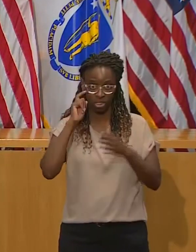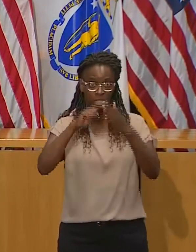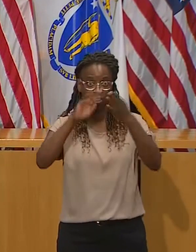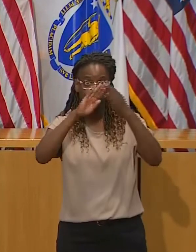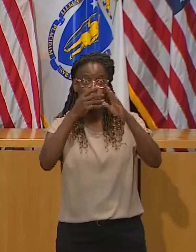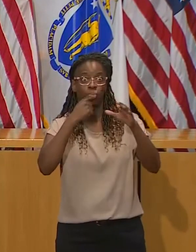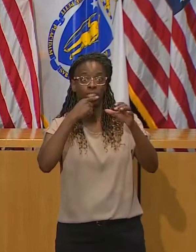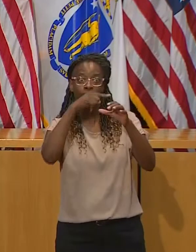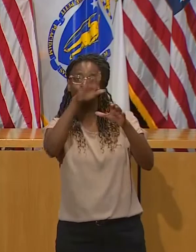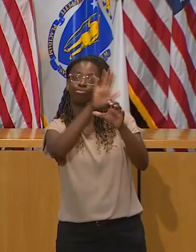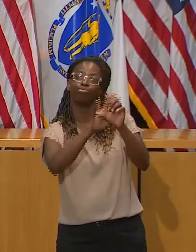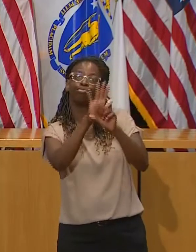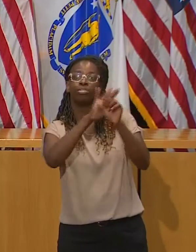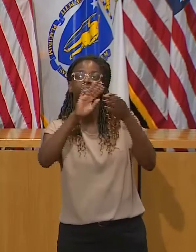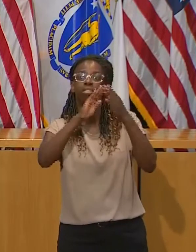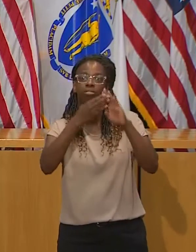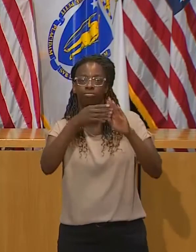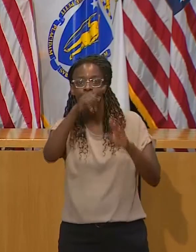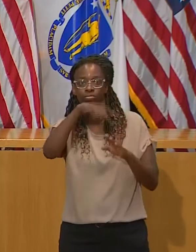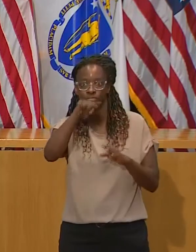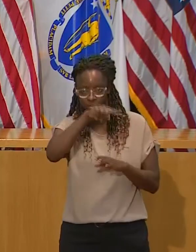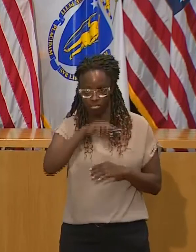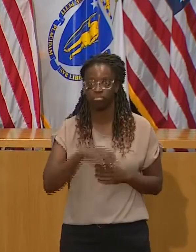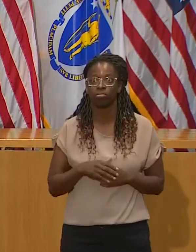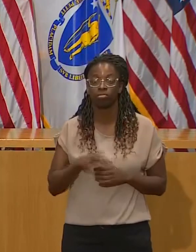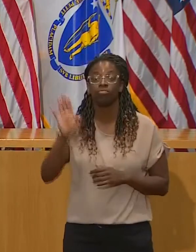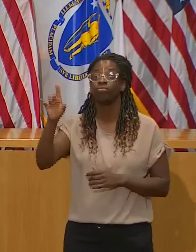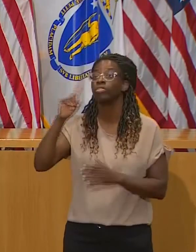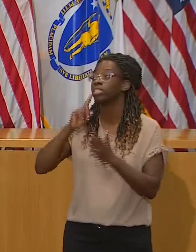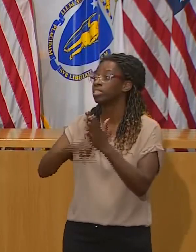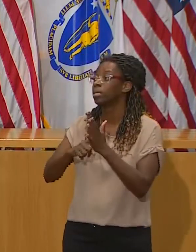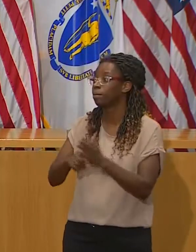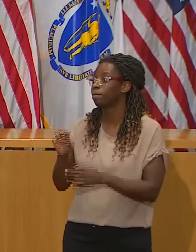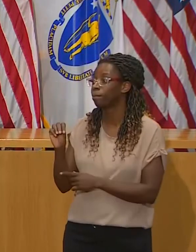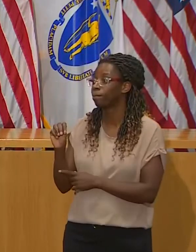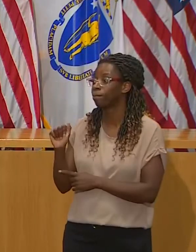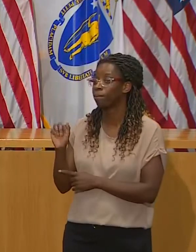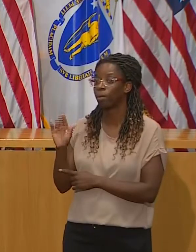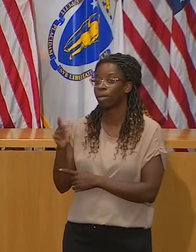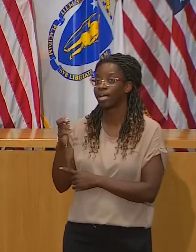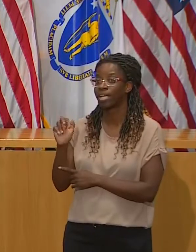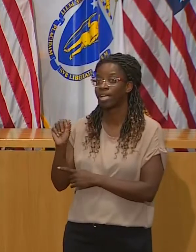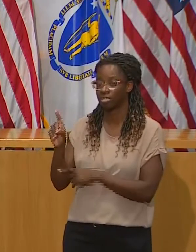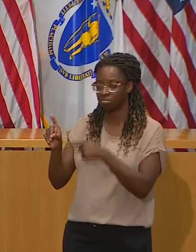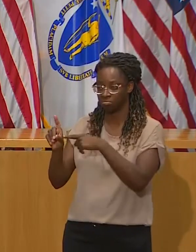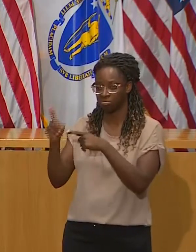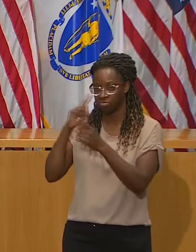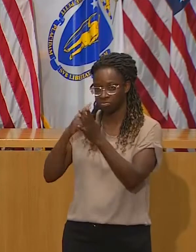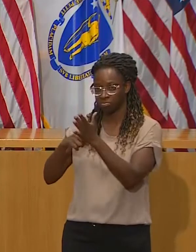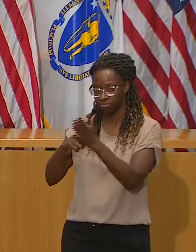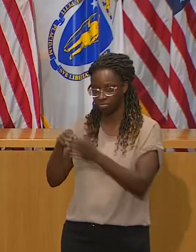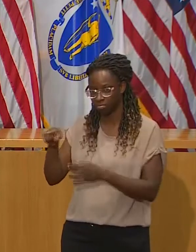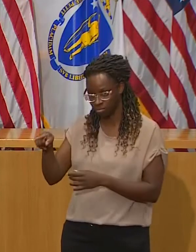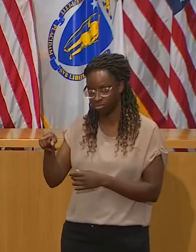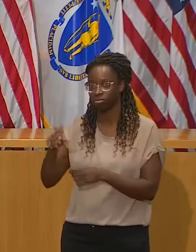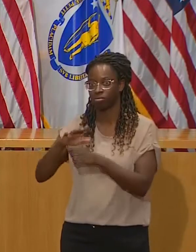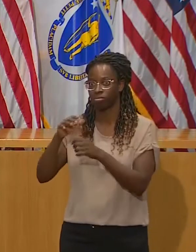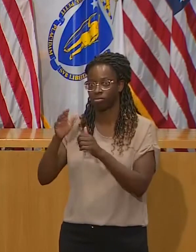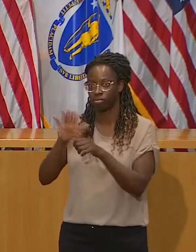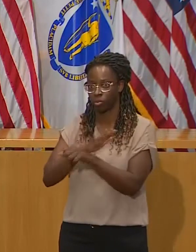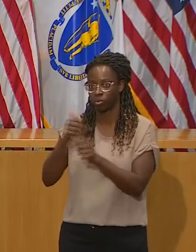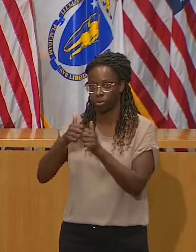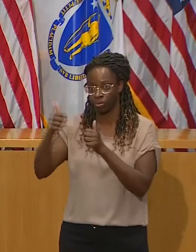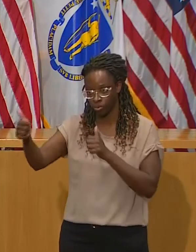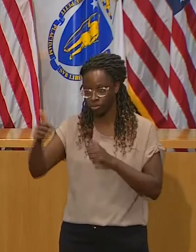What Marblehead did was basically said we're going to go remote for two weeks because we don't know who was at that party. And we can't trace it. And we